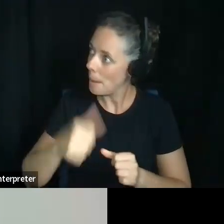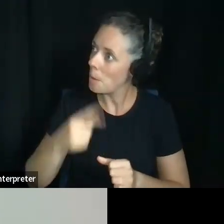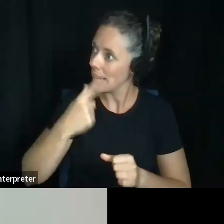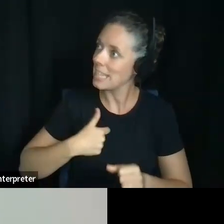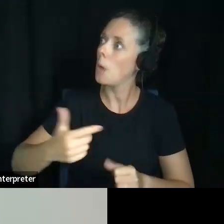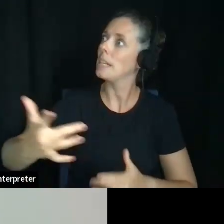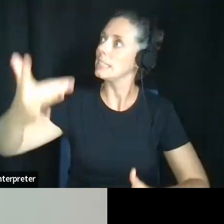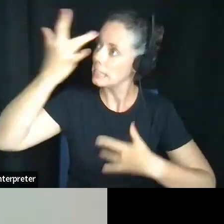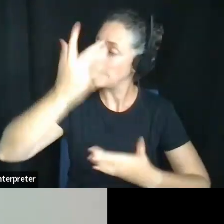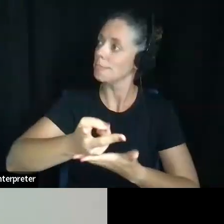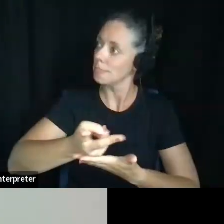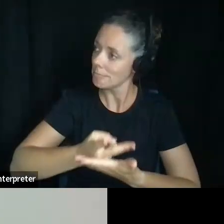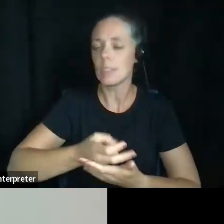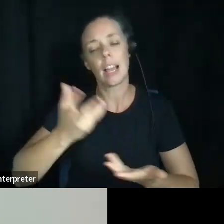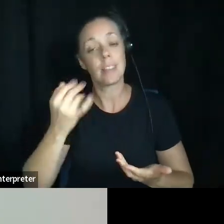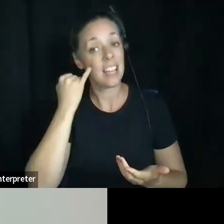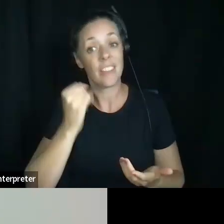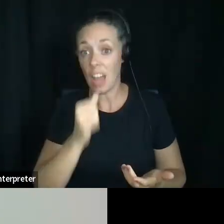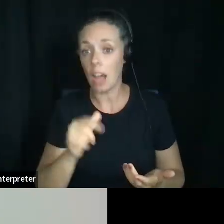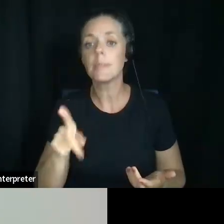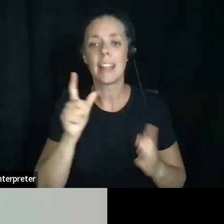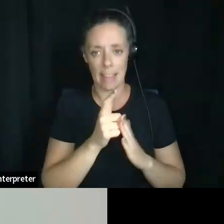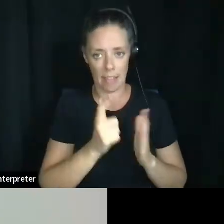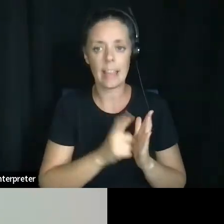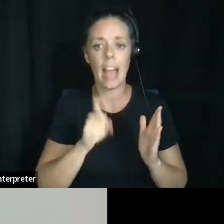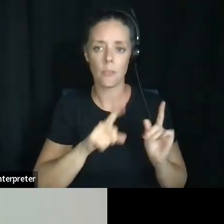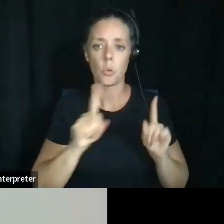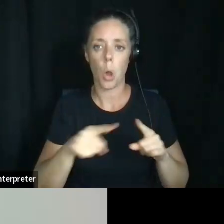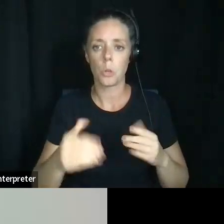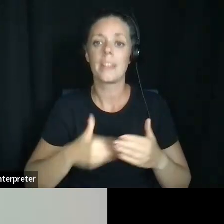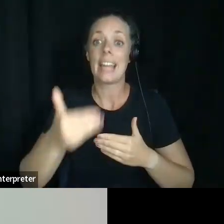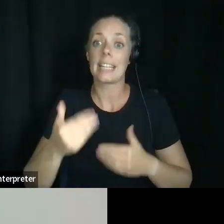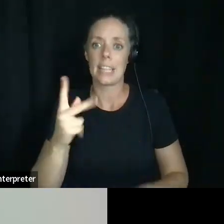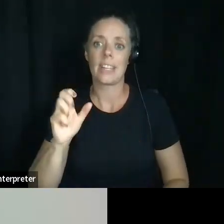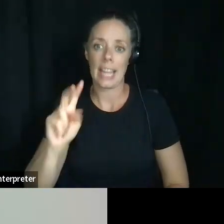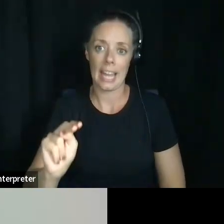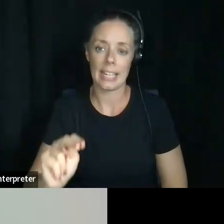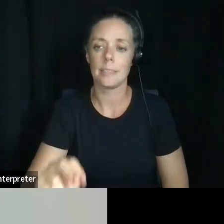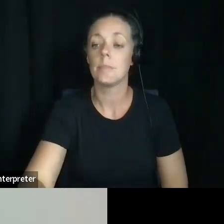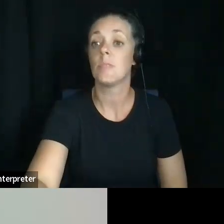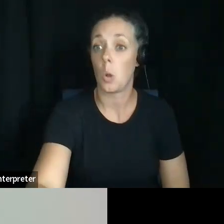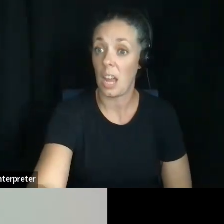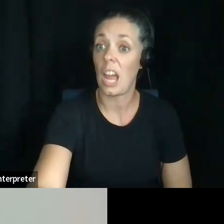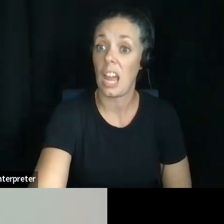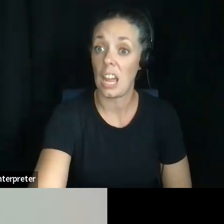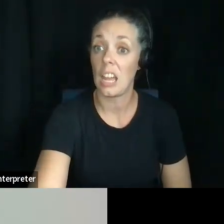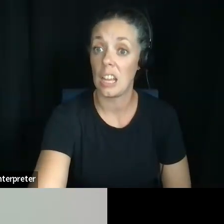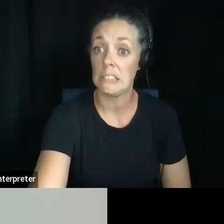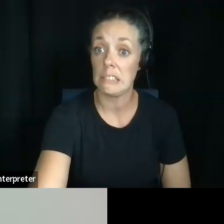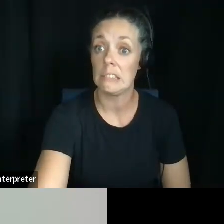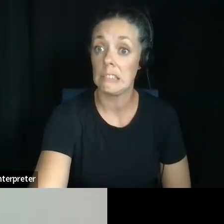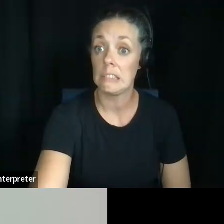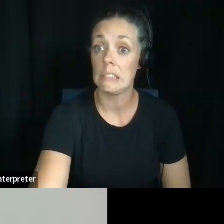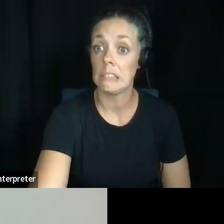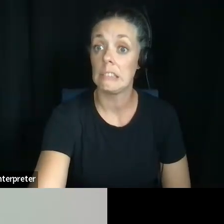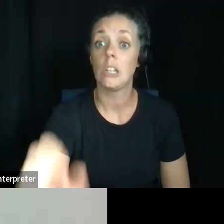if not, then they would legally have to go to your next of kin. Okay. So I need to pay attention to